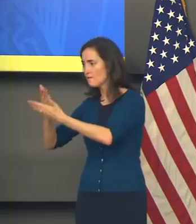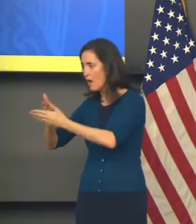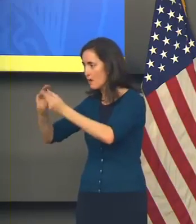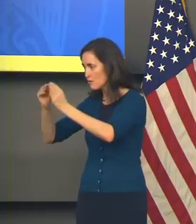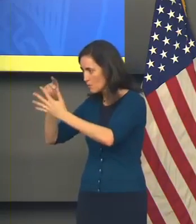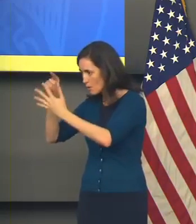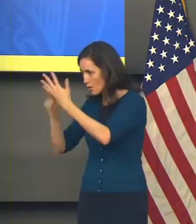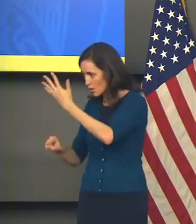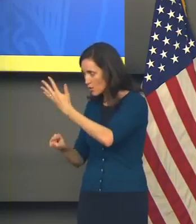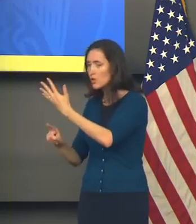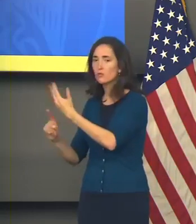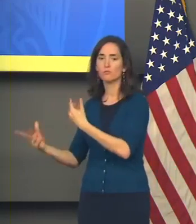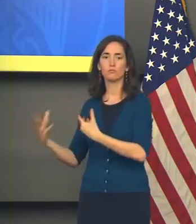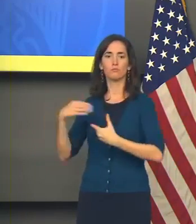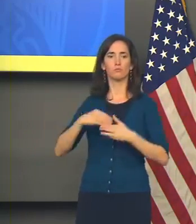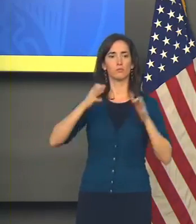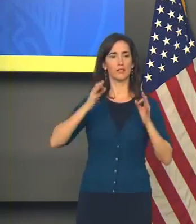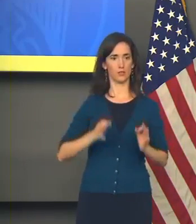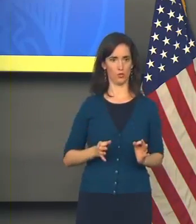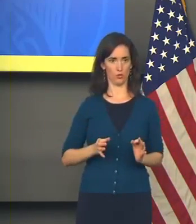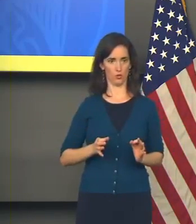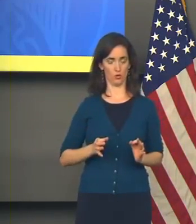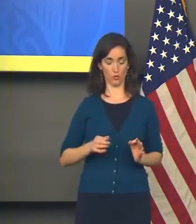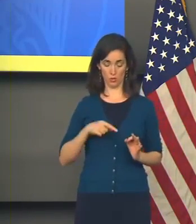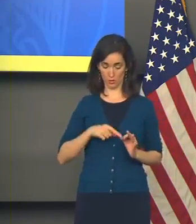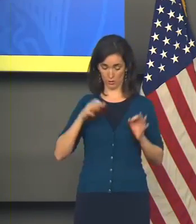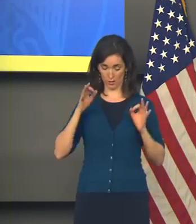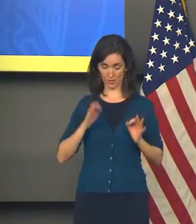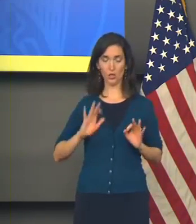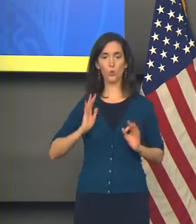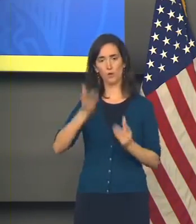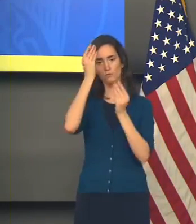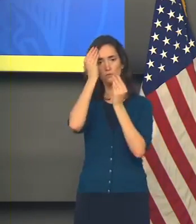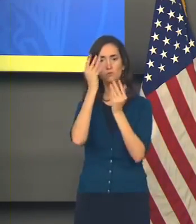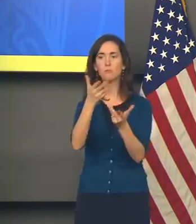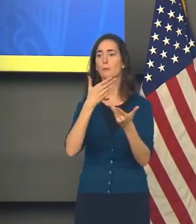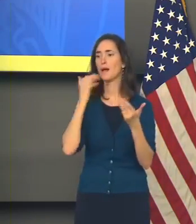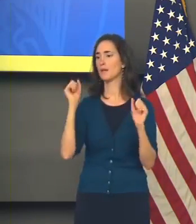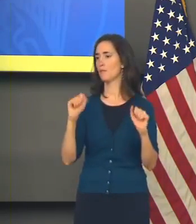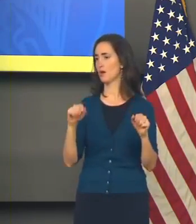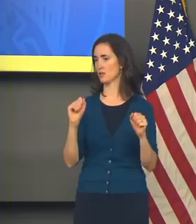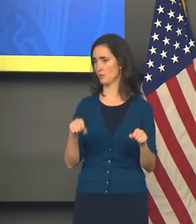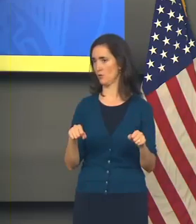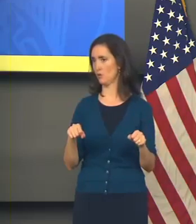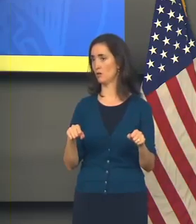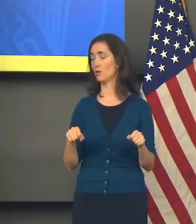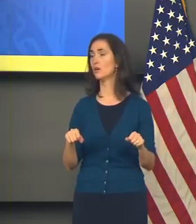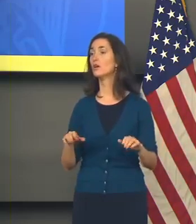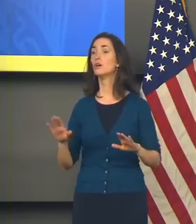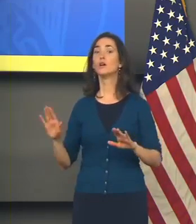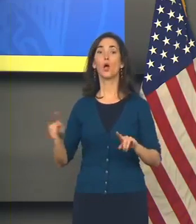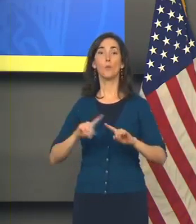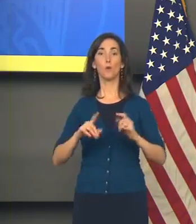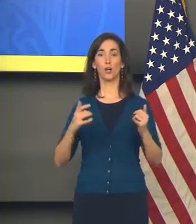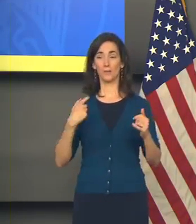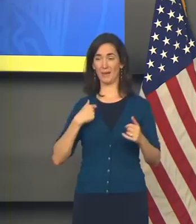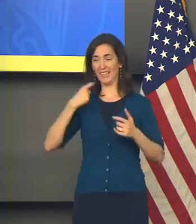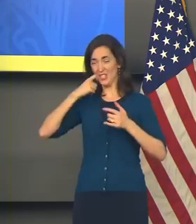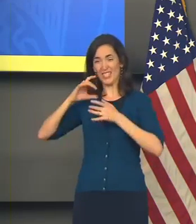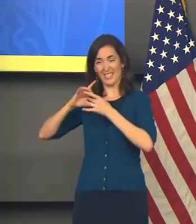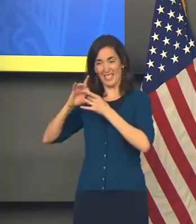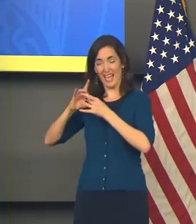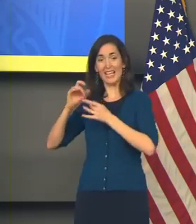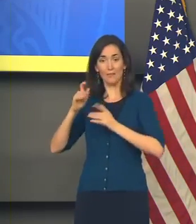as we know it, and we will communicate as best we can. But if people are listening to what I just said,